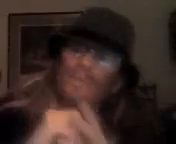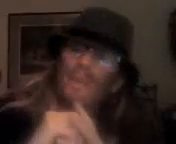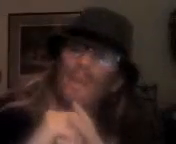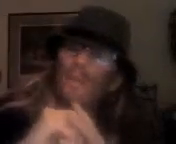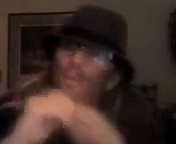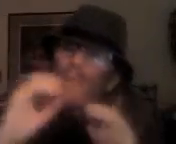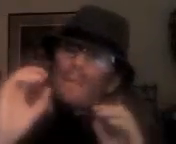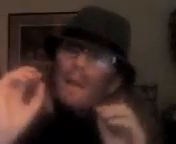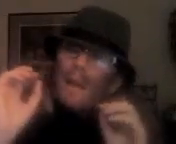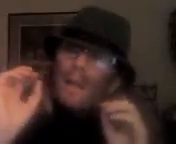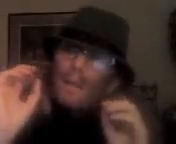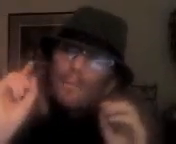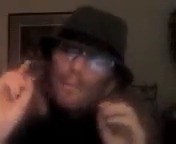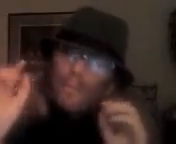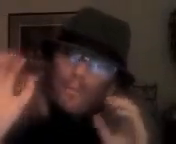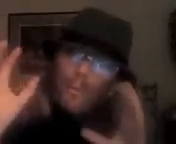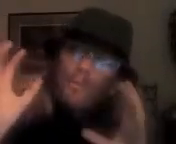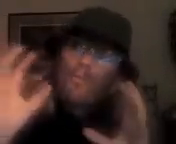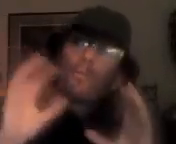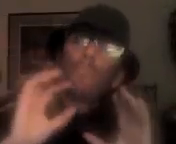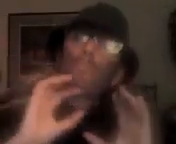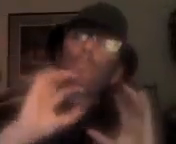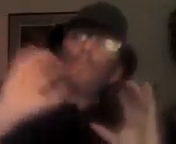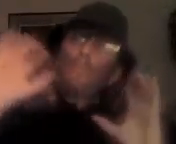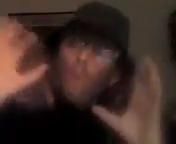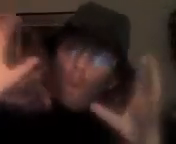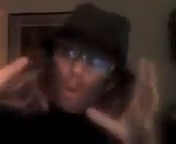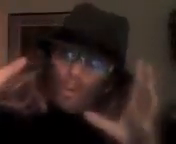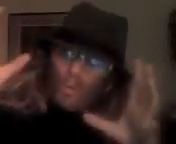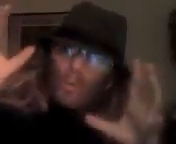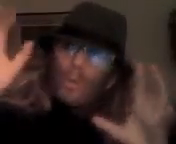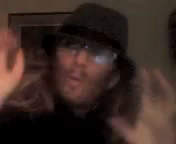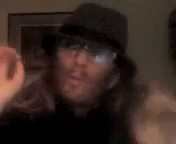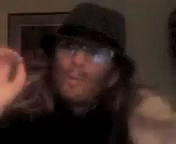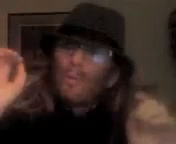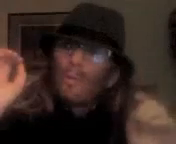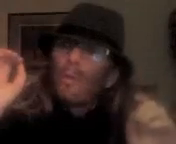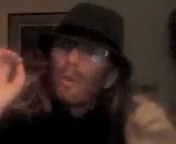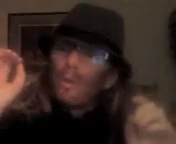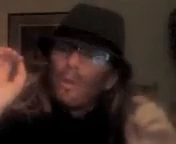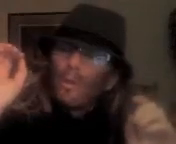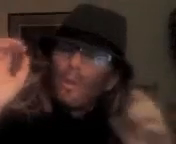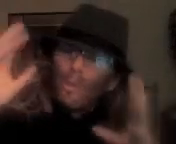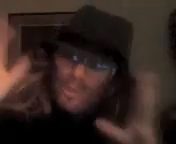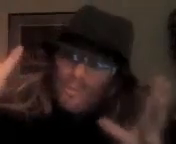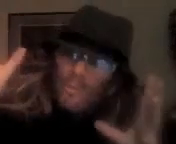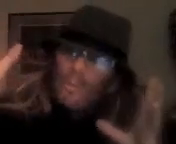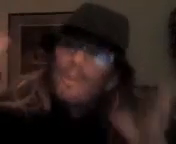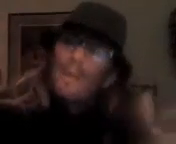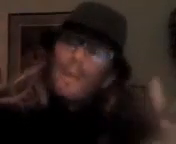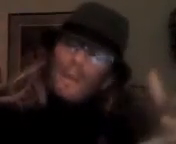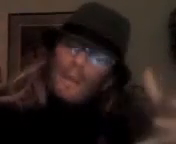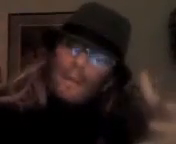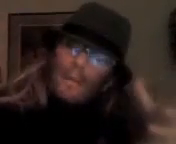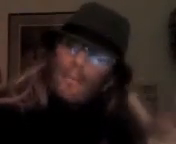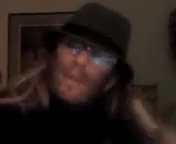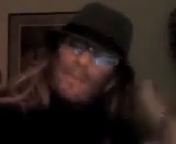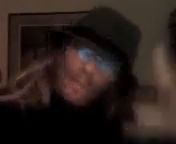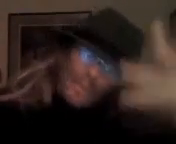would say that I prefer to put on clothing on the women rather